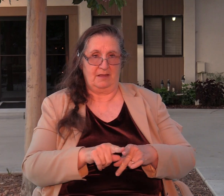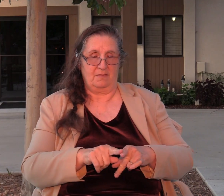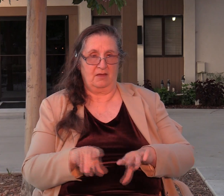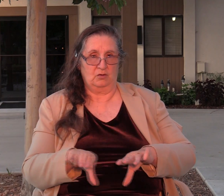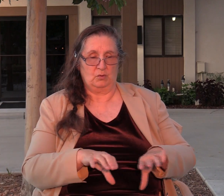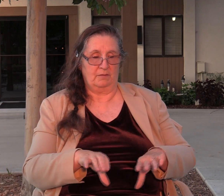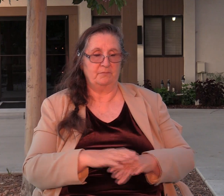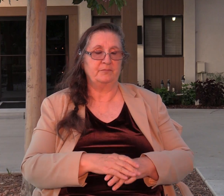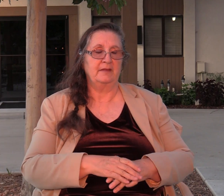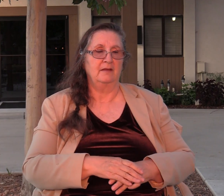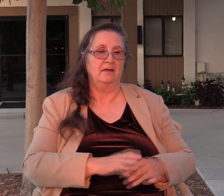the same thing.